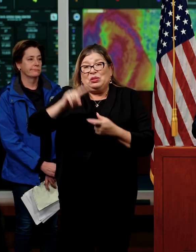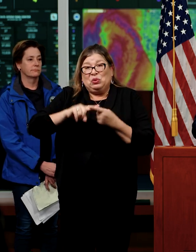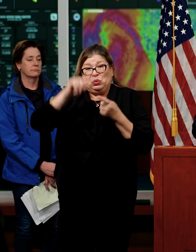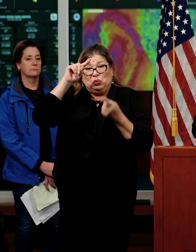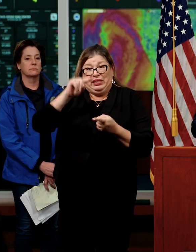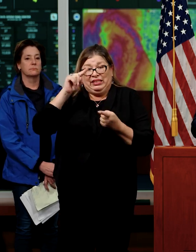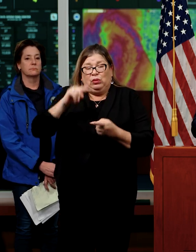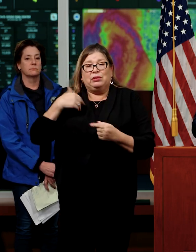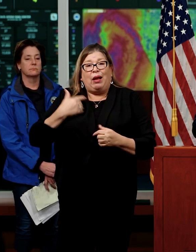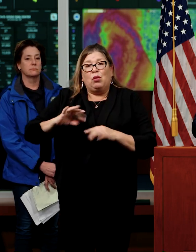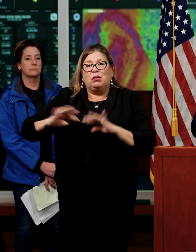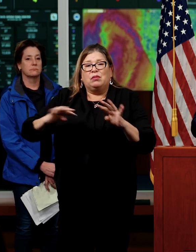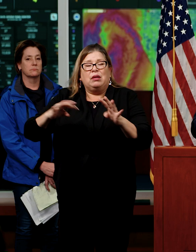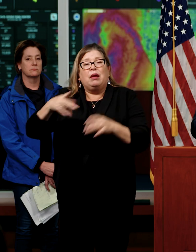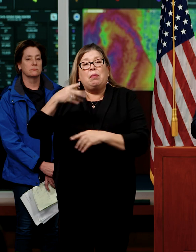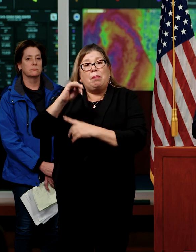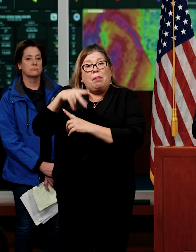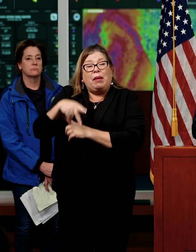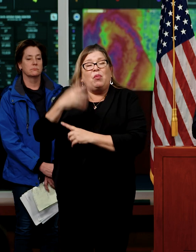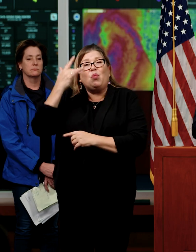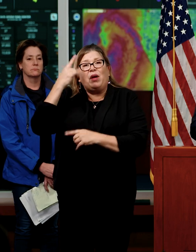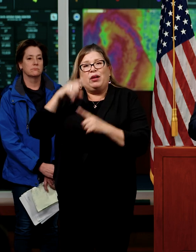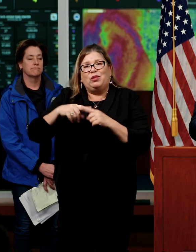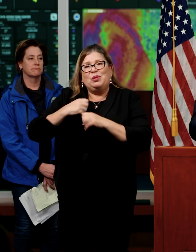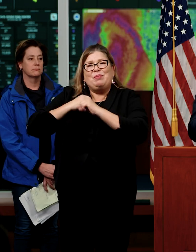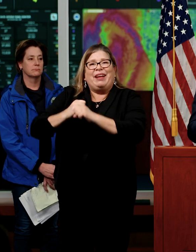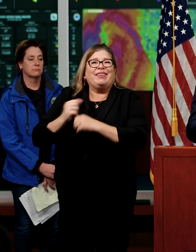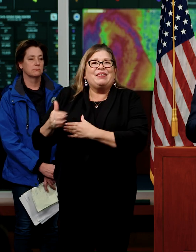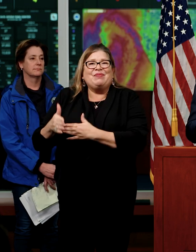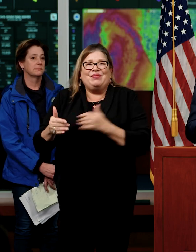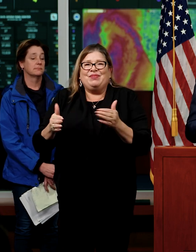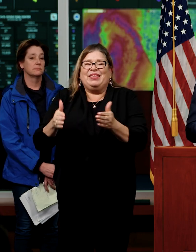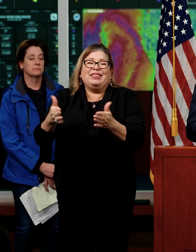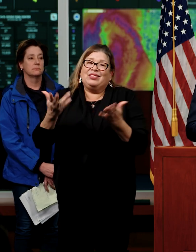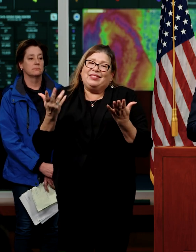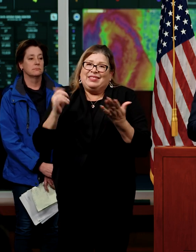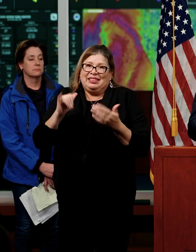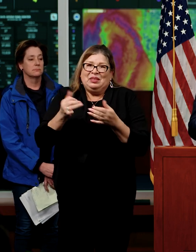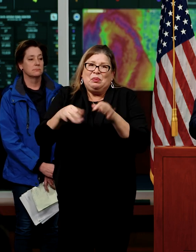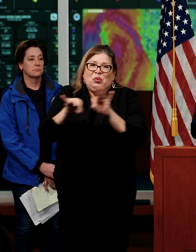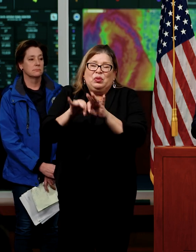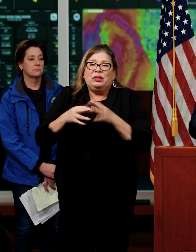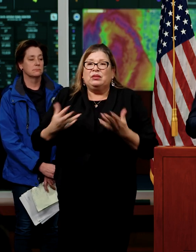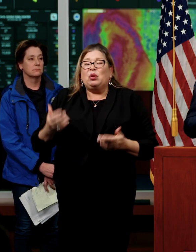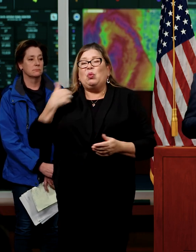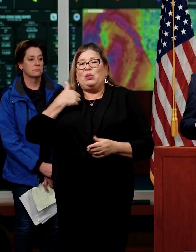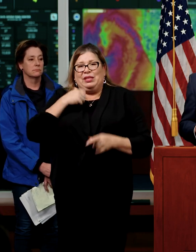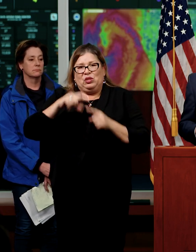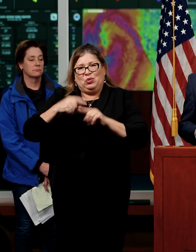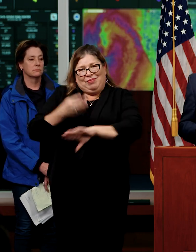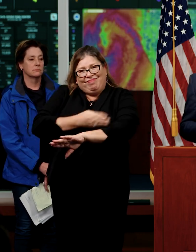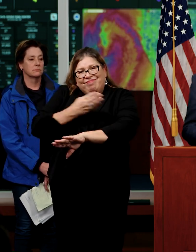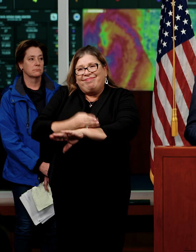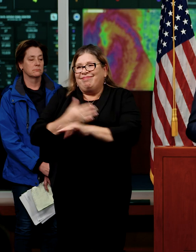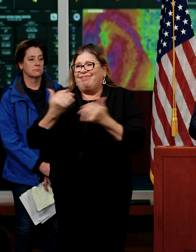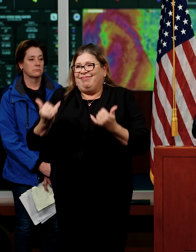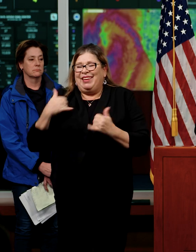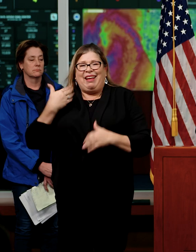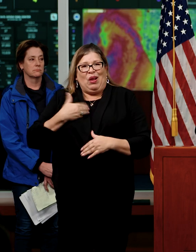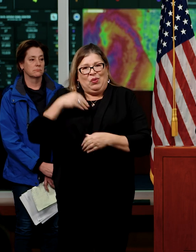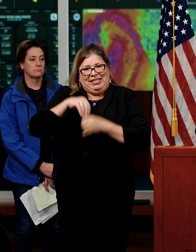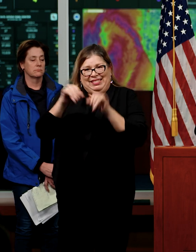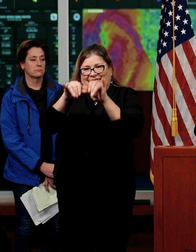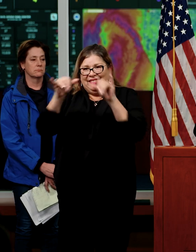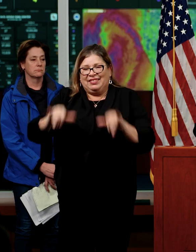pumping in order to protect those imperiled fish, which is an important thing. So we need to modernize our infrastructure, not only to